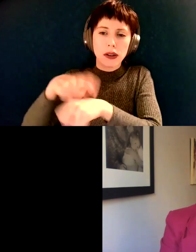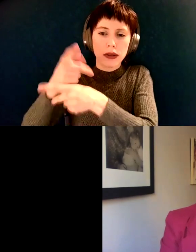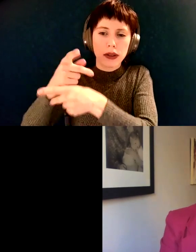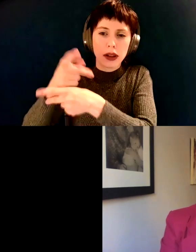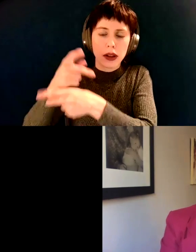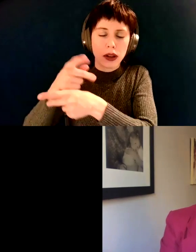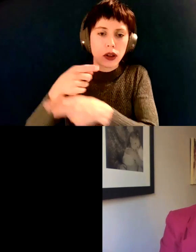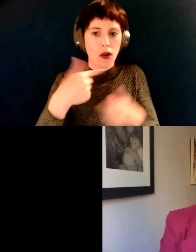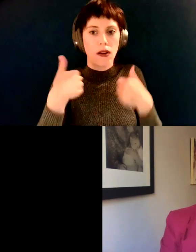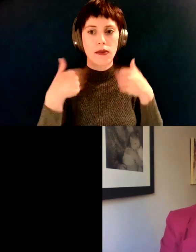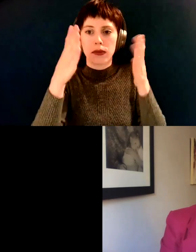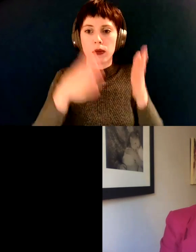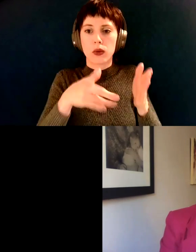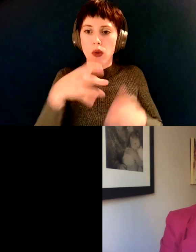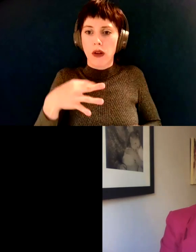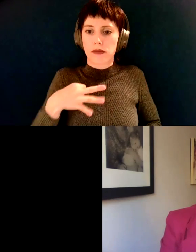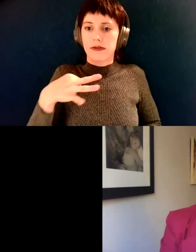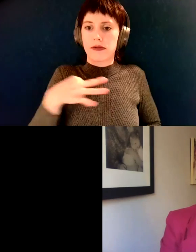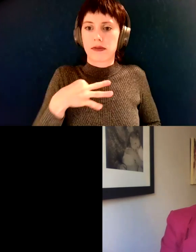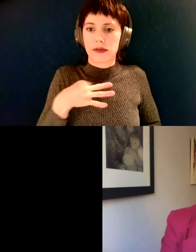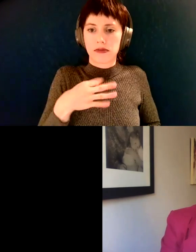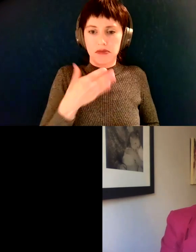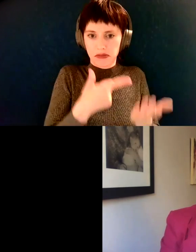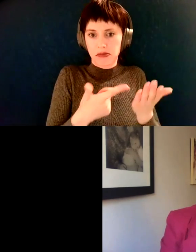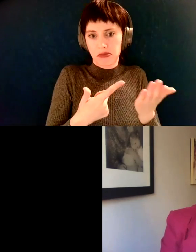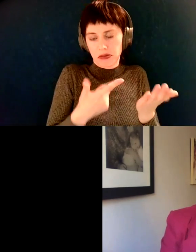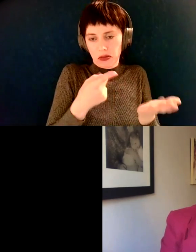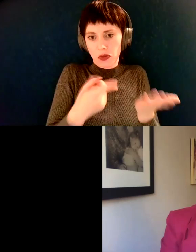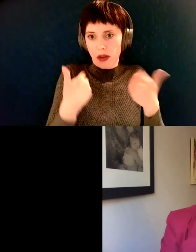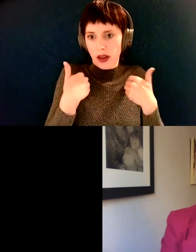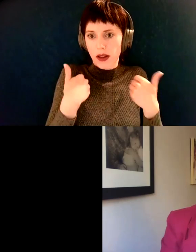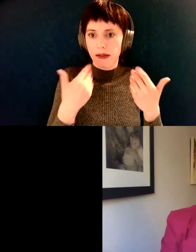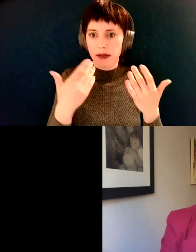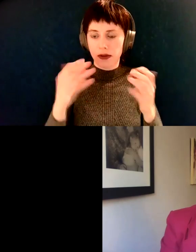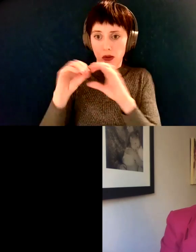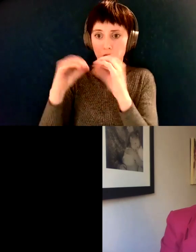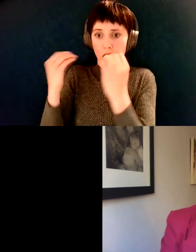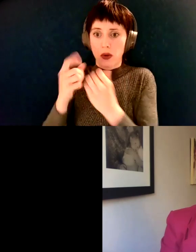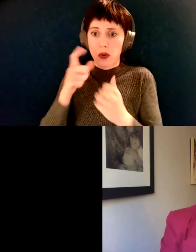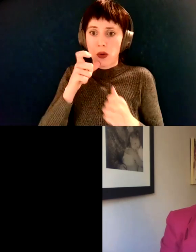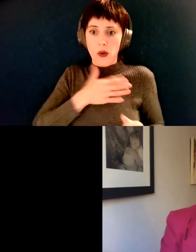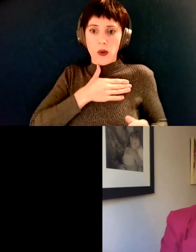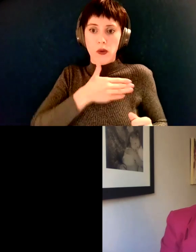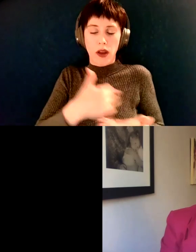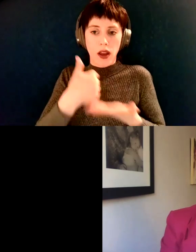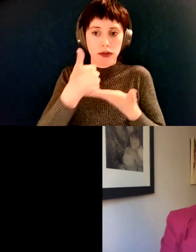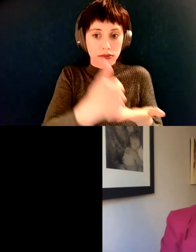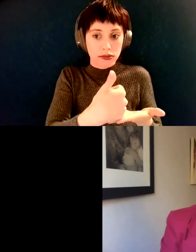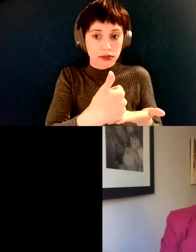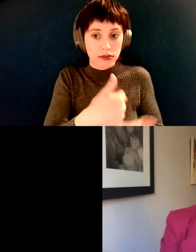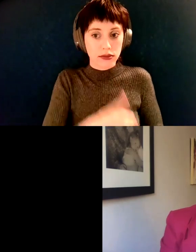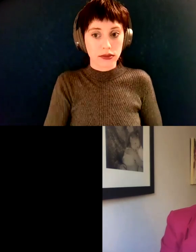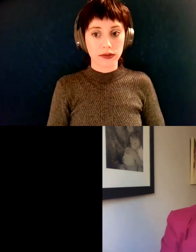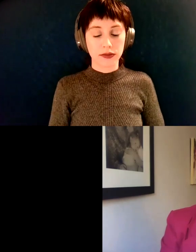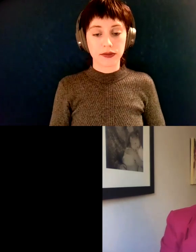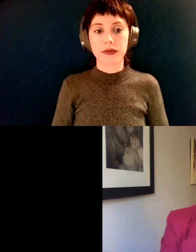crew of volunteer organizations that can help out then? Yeah, actually, Alan is a member of,